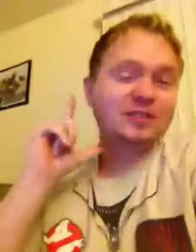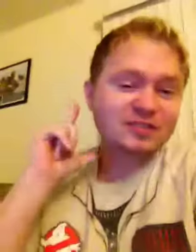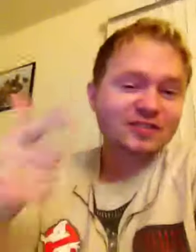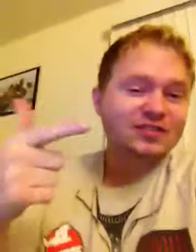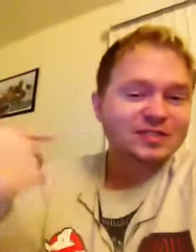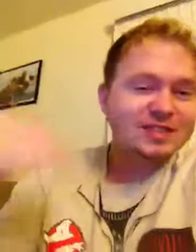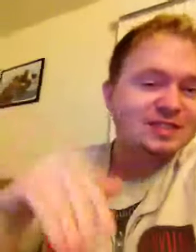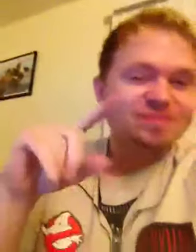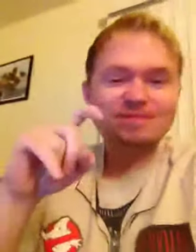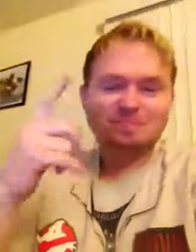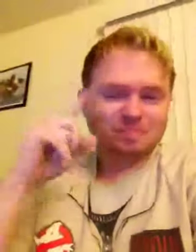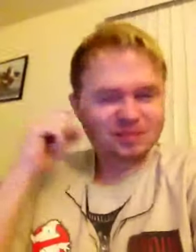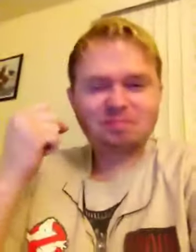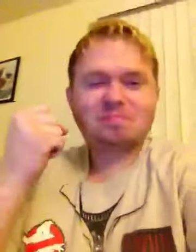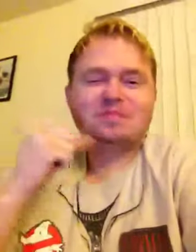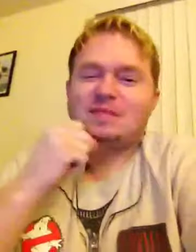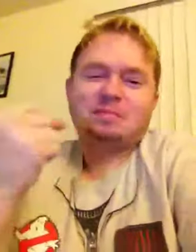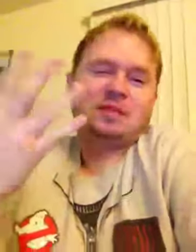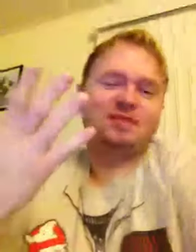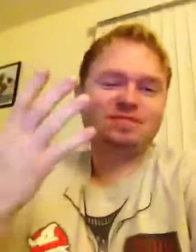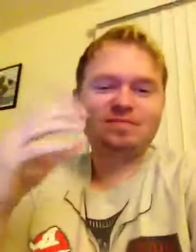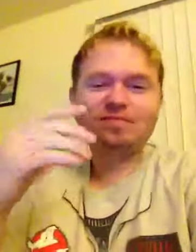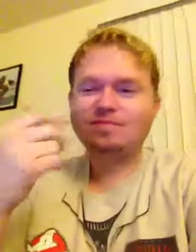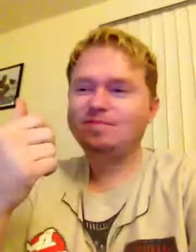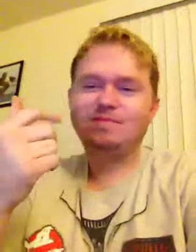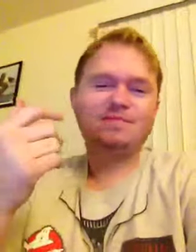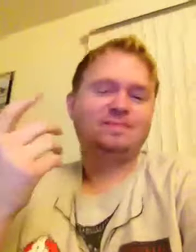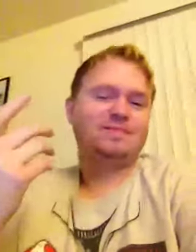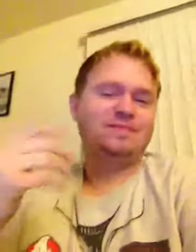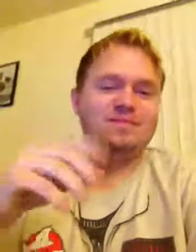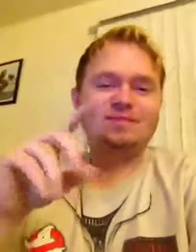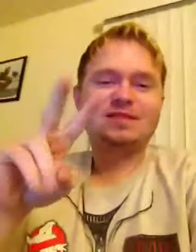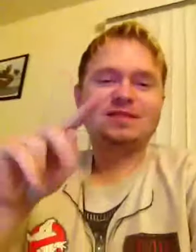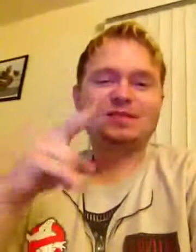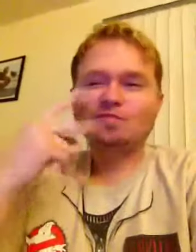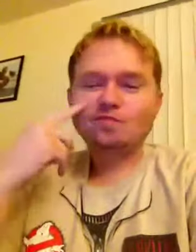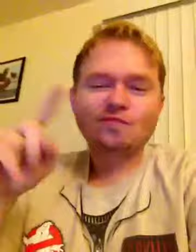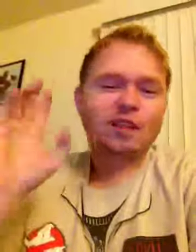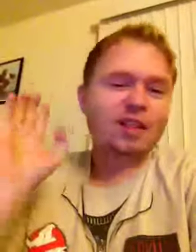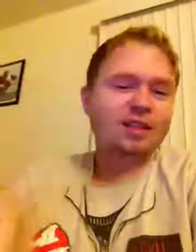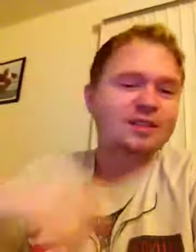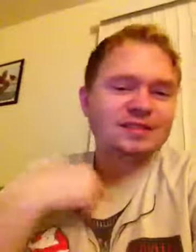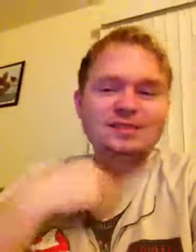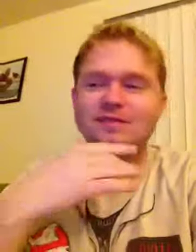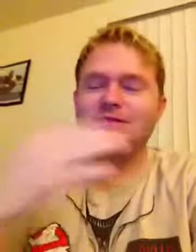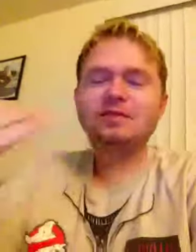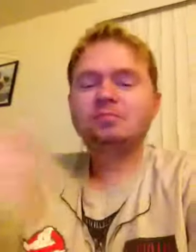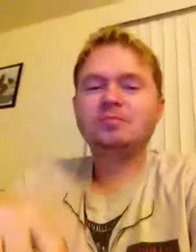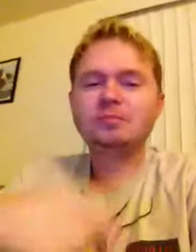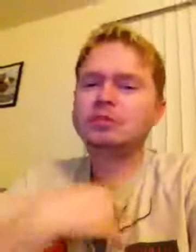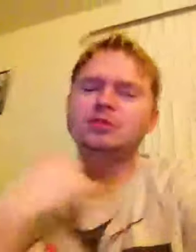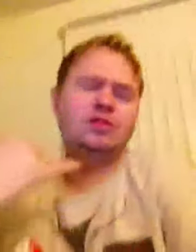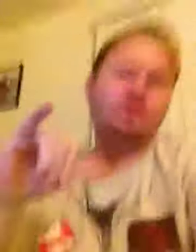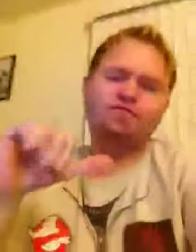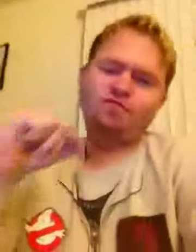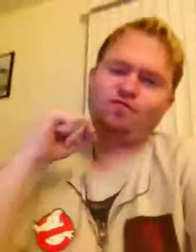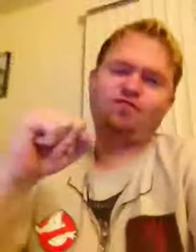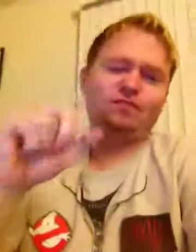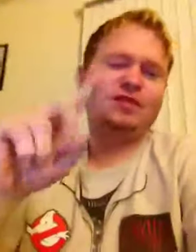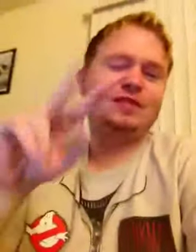text messages, no smoke signals, no MySpace or Facebook. So, what are you trying to say? Are you asking what the type of twin is that wear the same shirt to the mall, hold hands